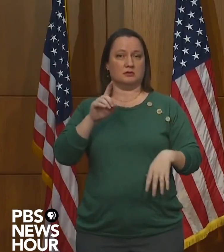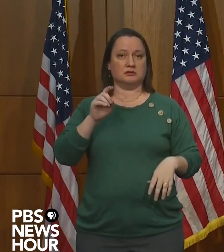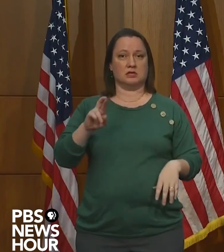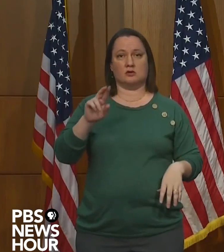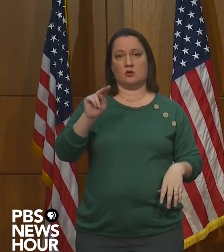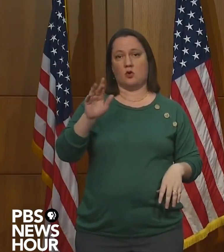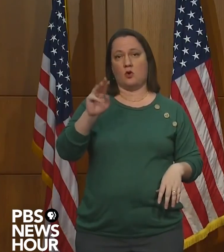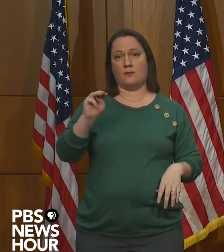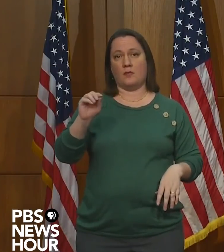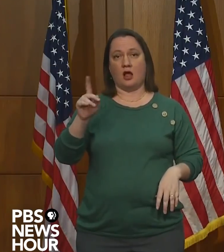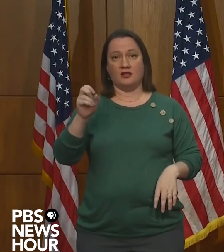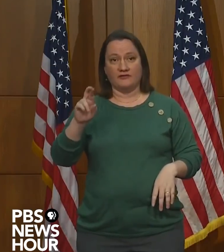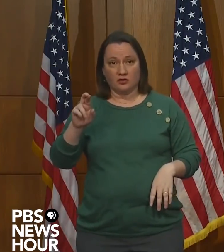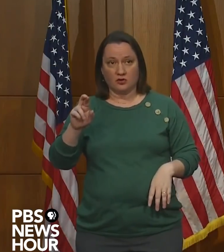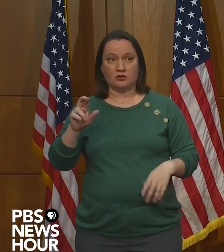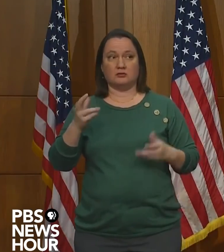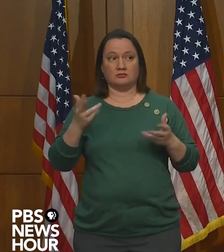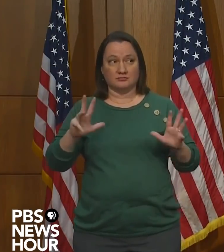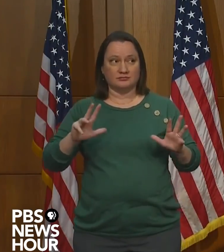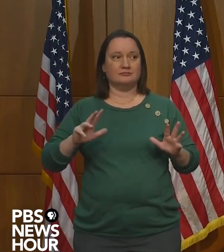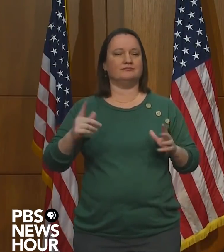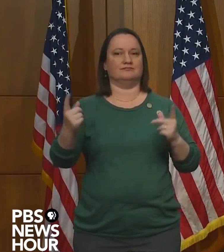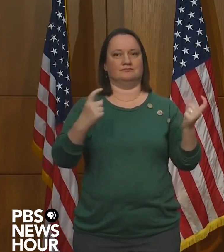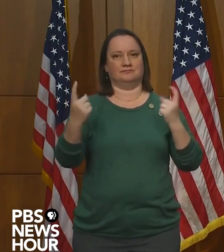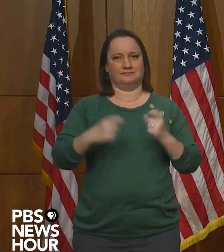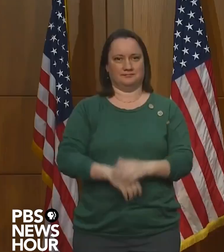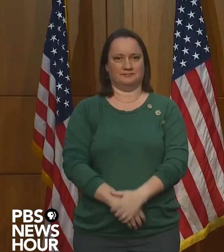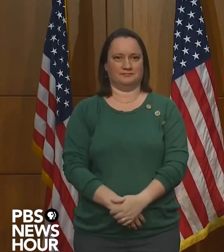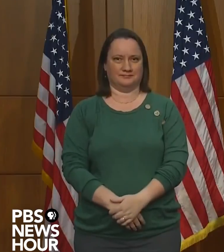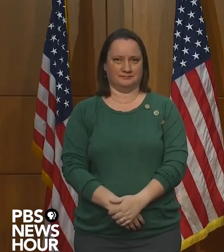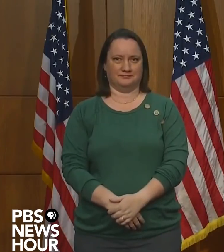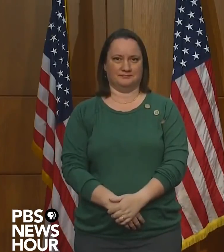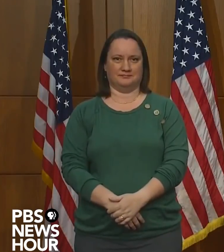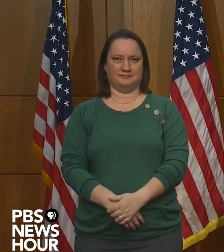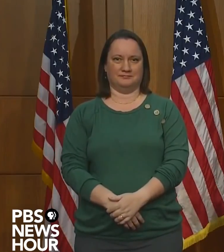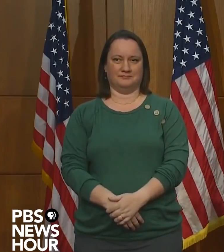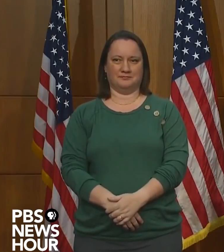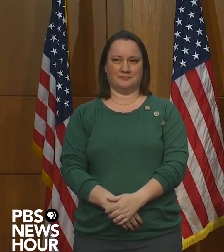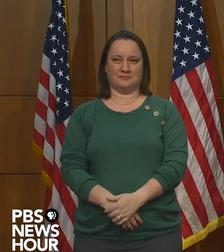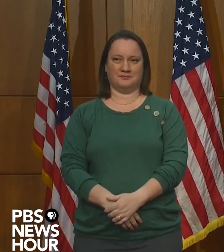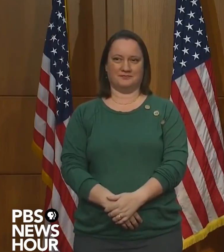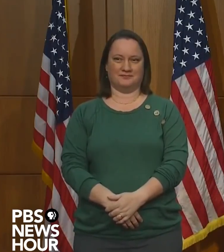and then I'll be glad to take questions. Thank you, Dr. Oliver. Thank you, Governor.